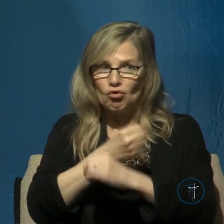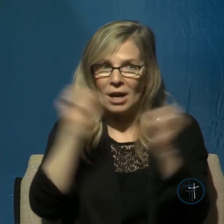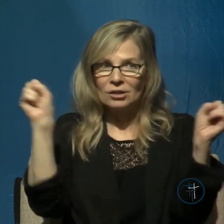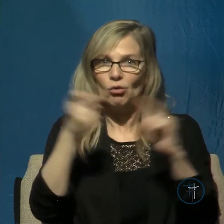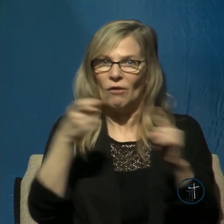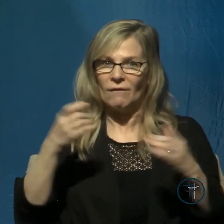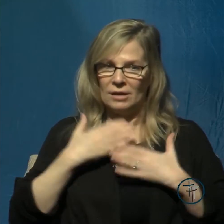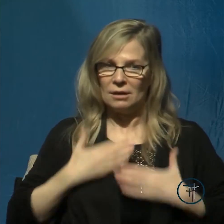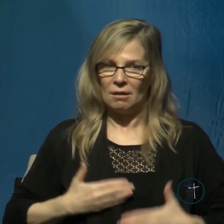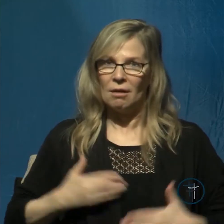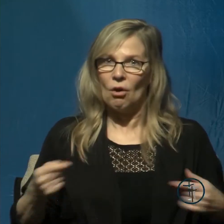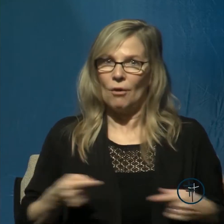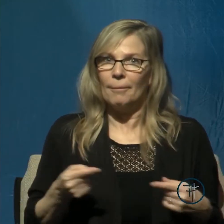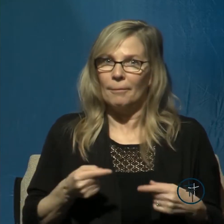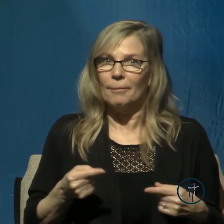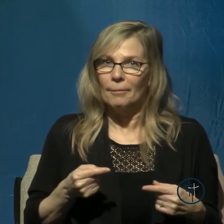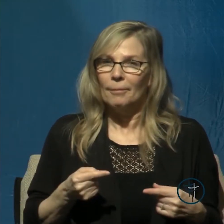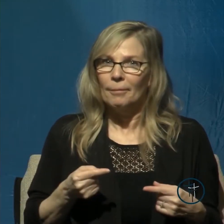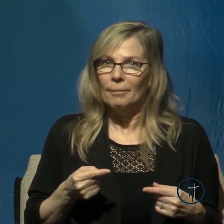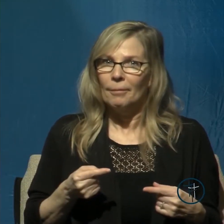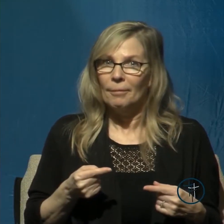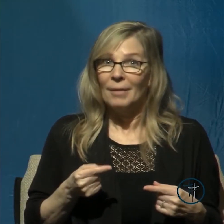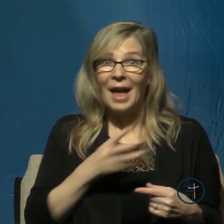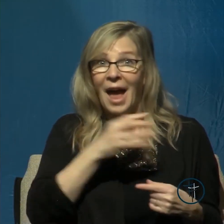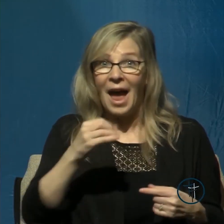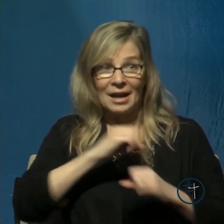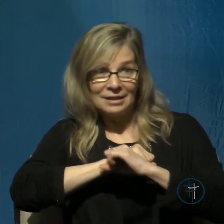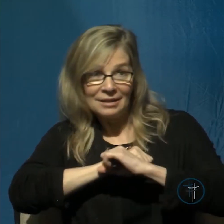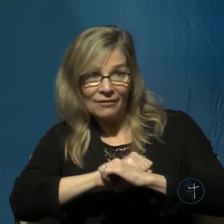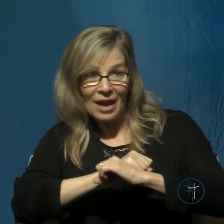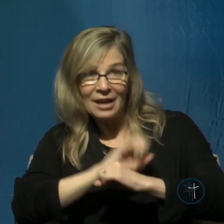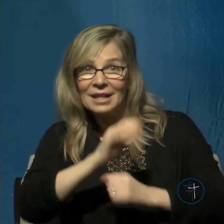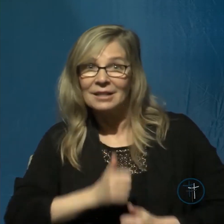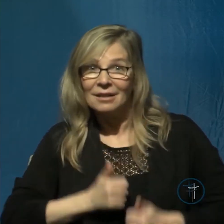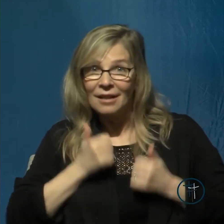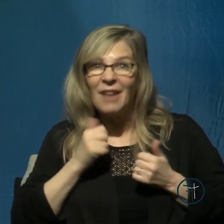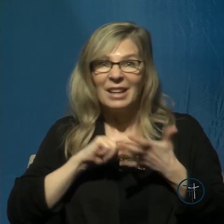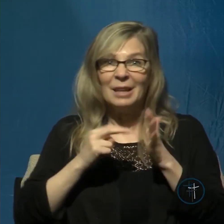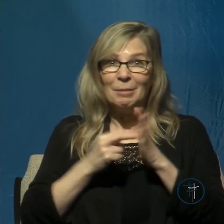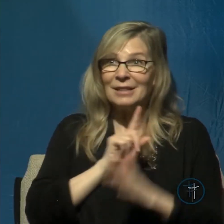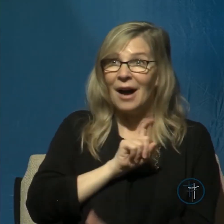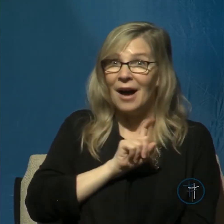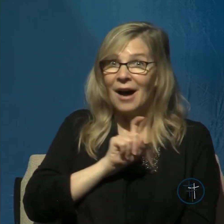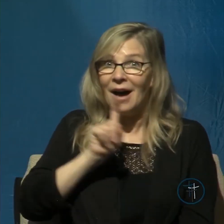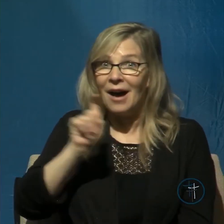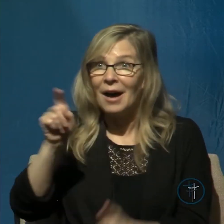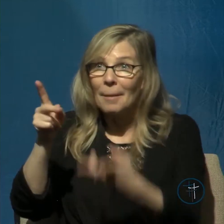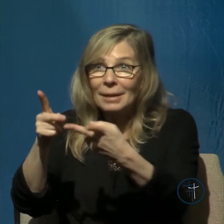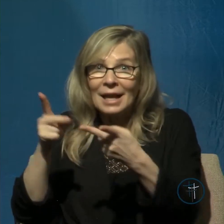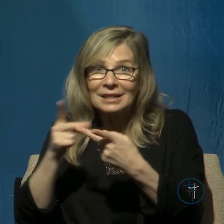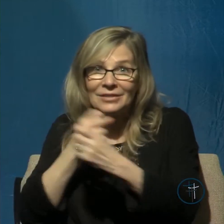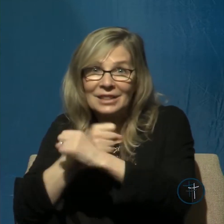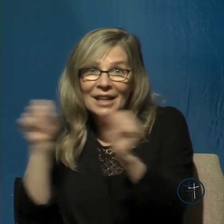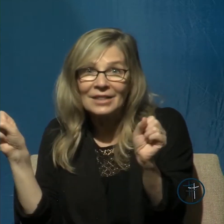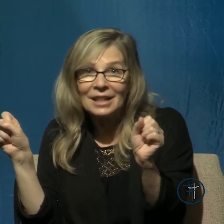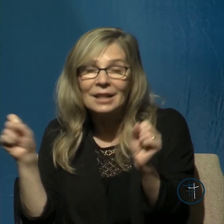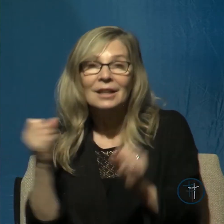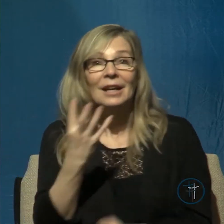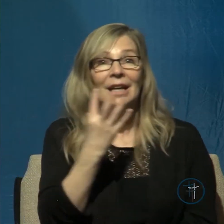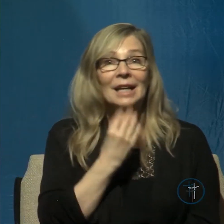mind. And by defense of his life, he means a place of safety because the Hebrew word that David uses here means a strong fortified